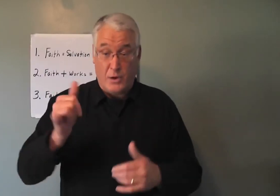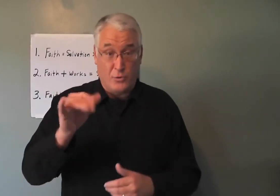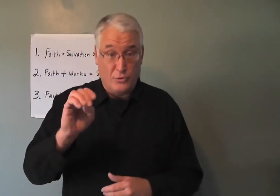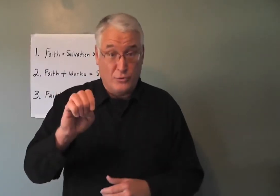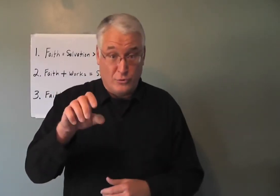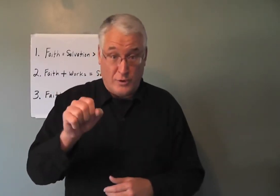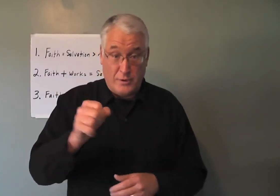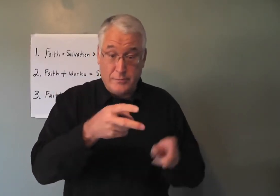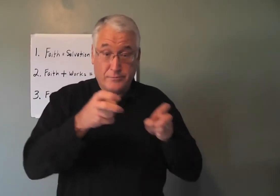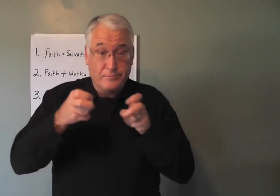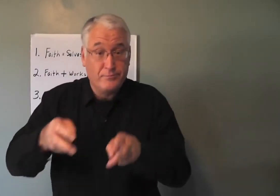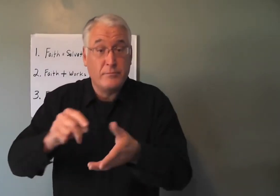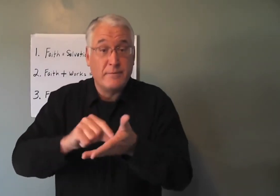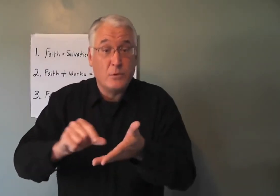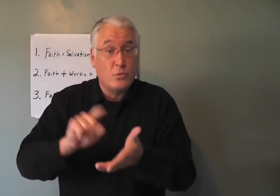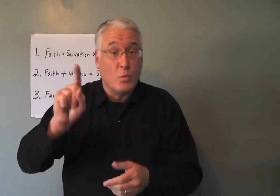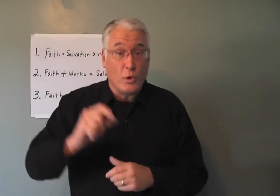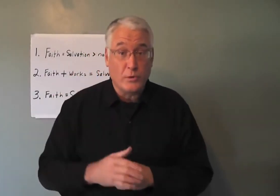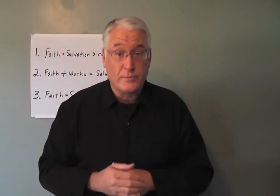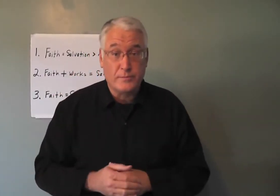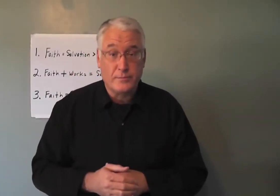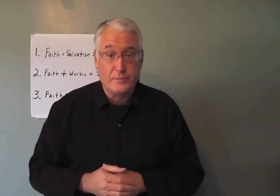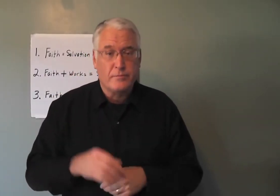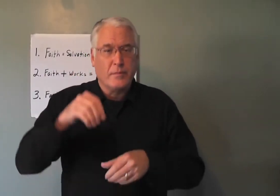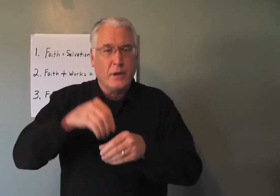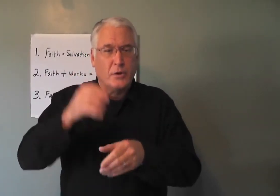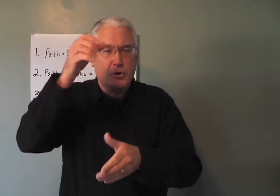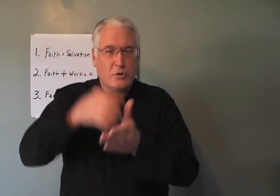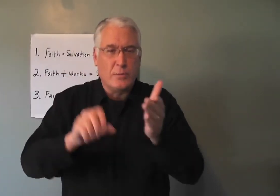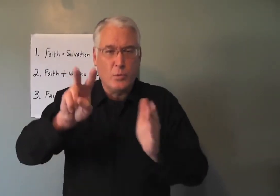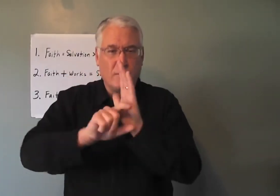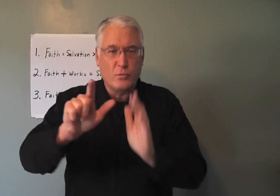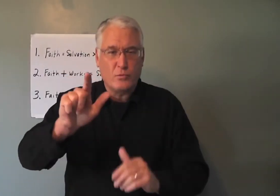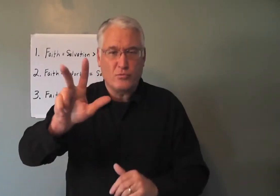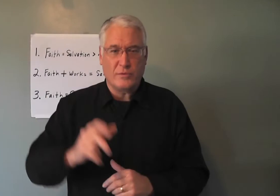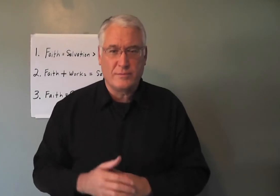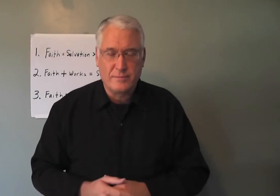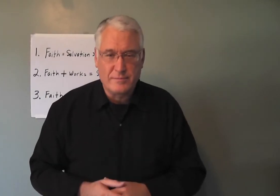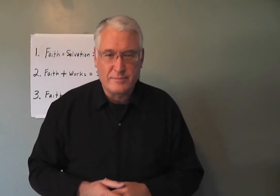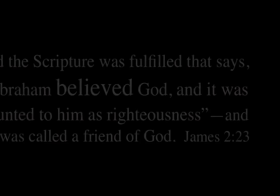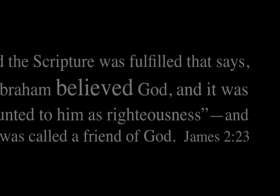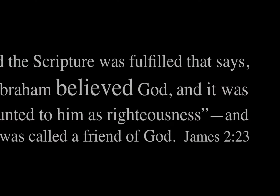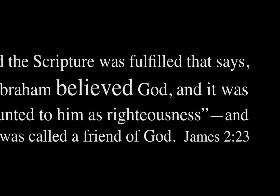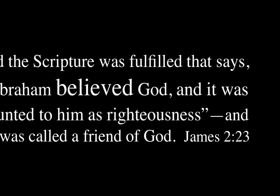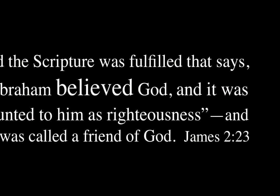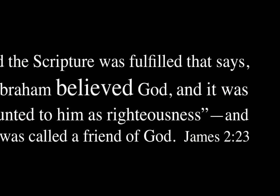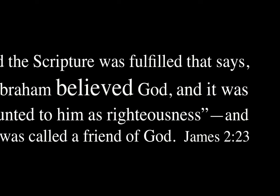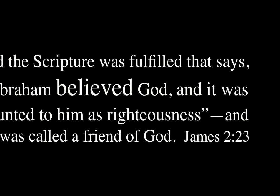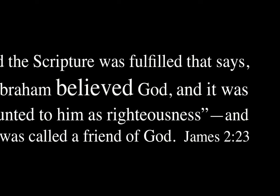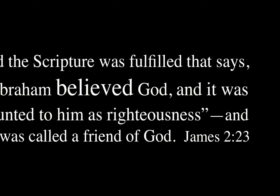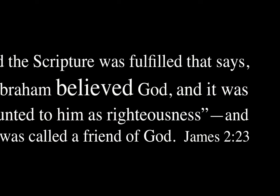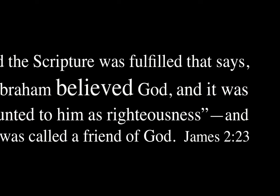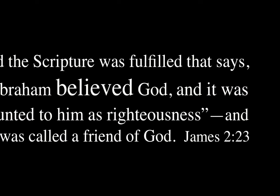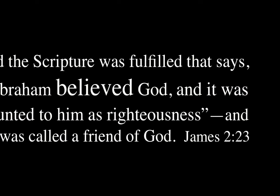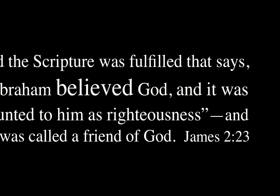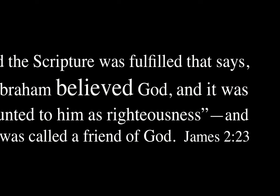Now, James, where did he quote that verse? We'll look to James 2, 23. And the scripture was fulfilled that says,